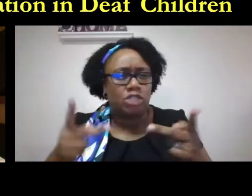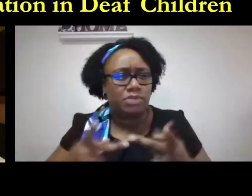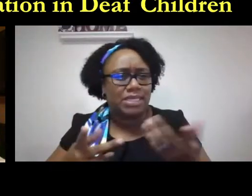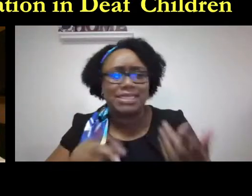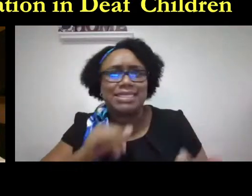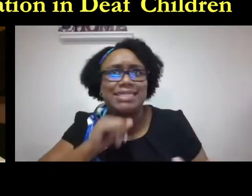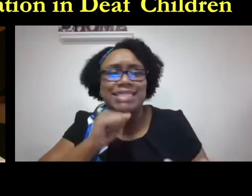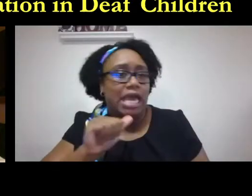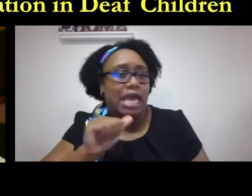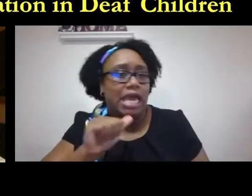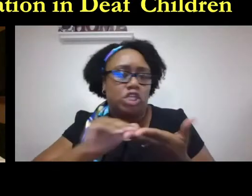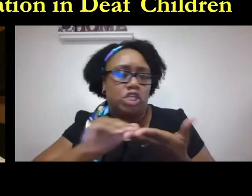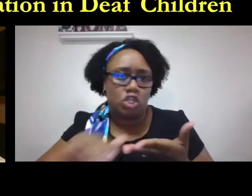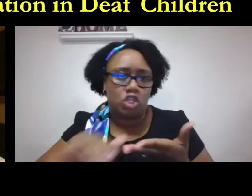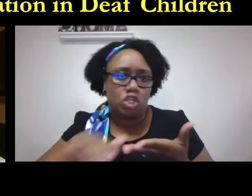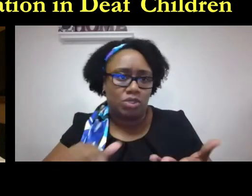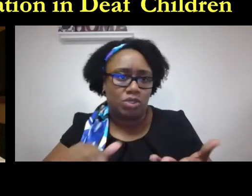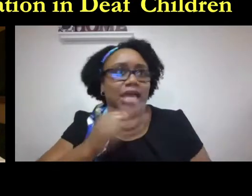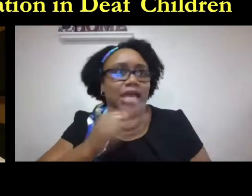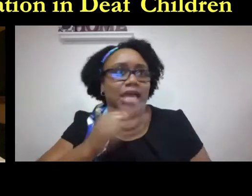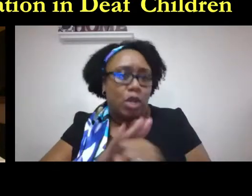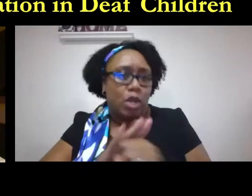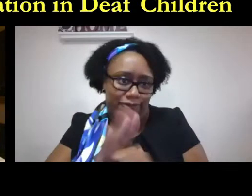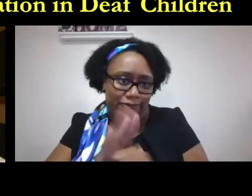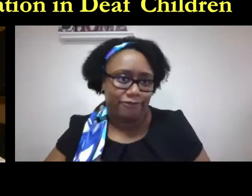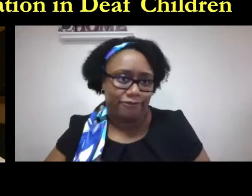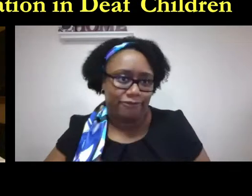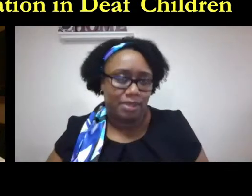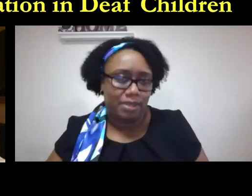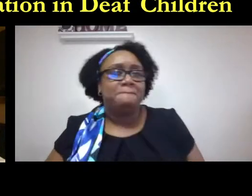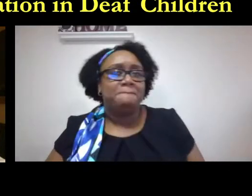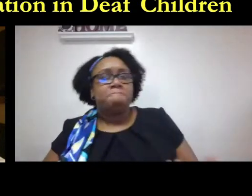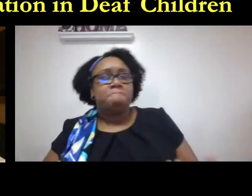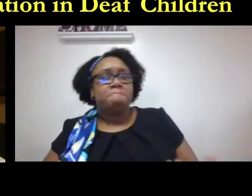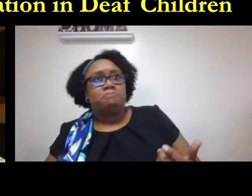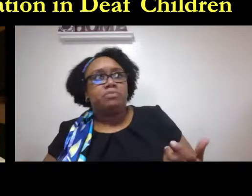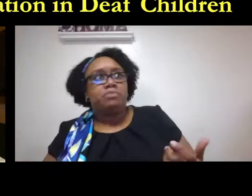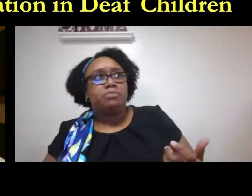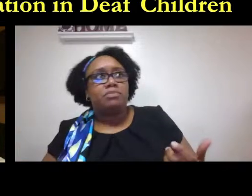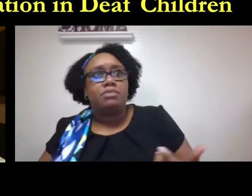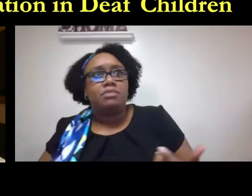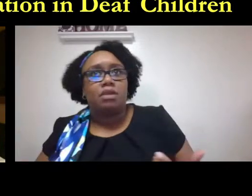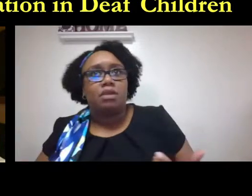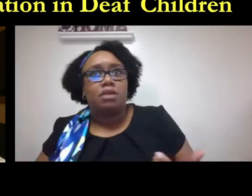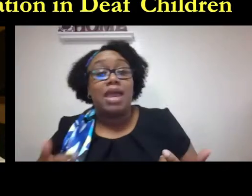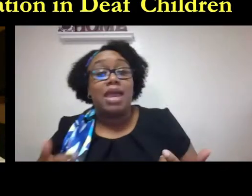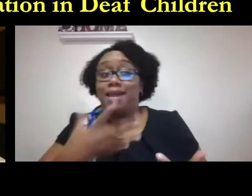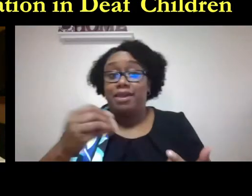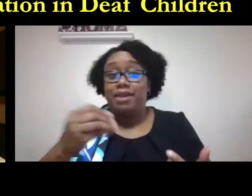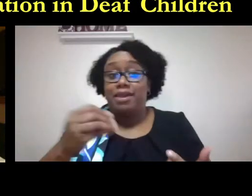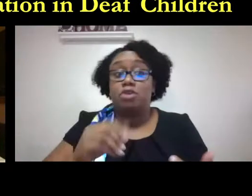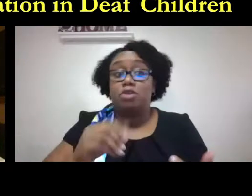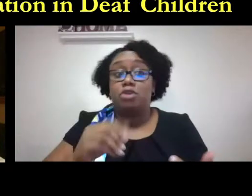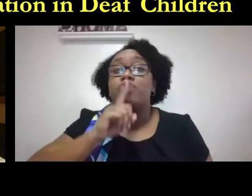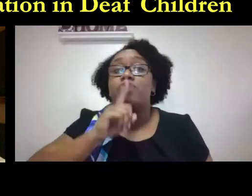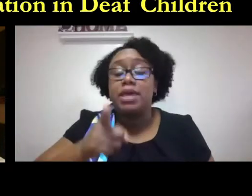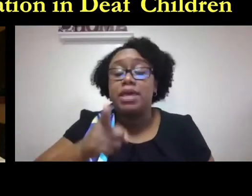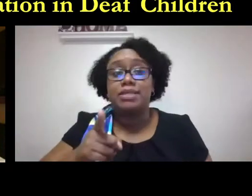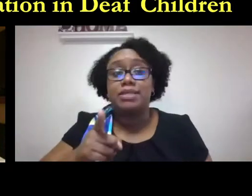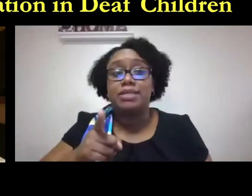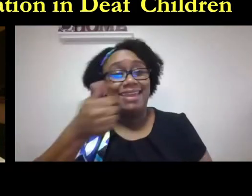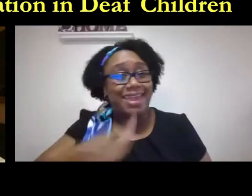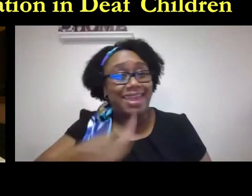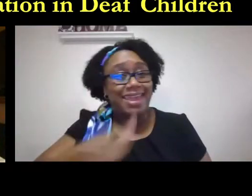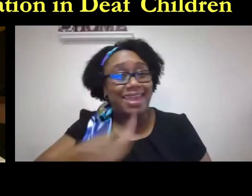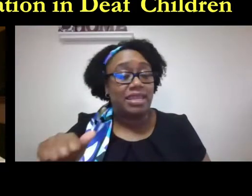is extremely small audiologists aren't exposed to the deaf community in the first place now that's not an